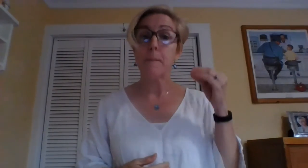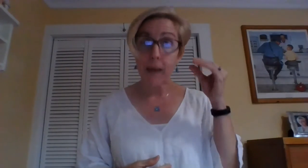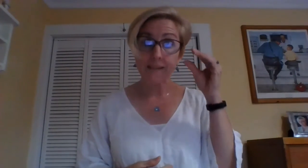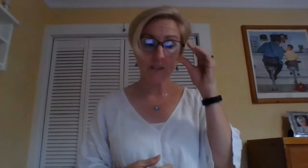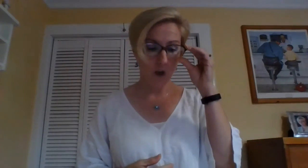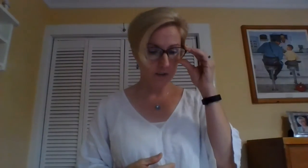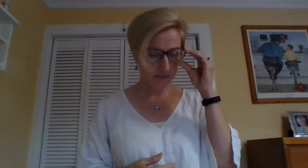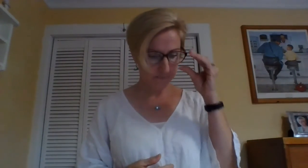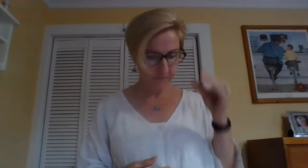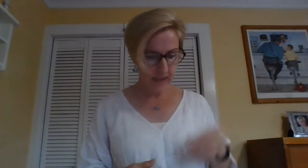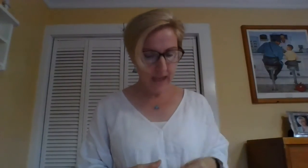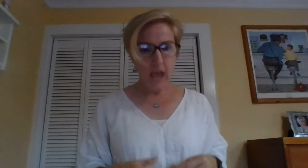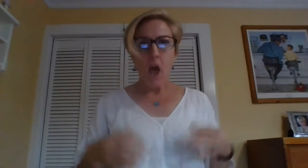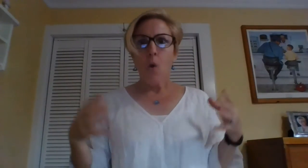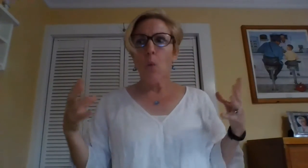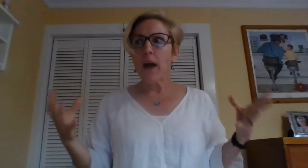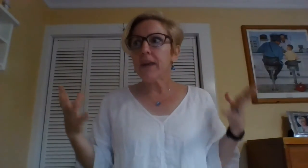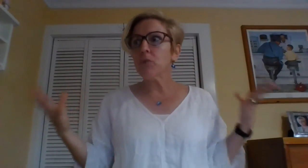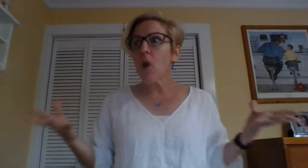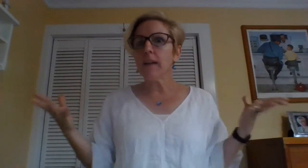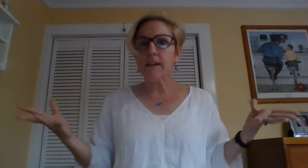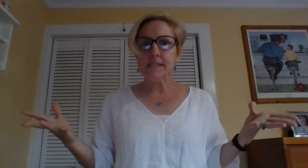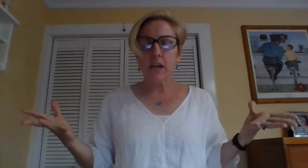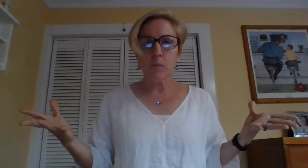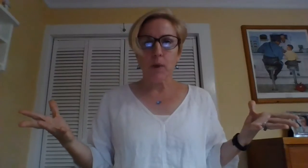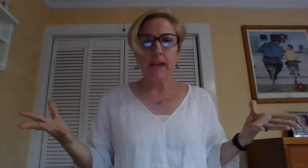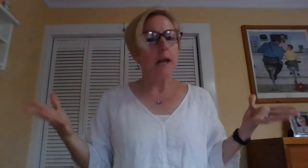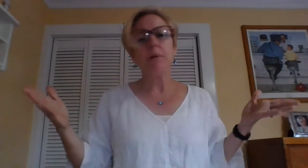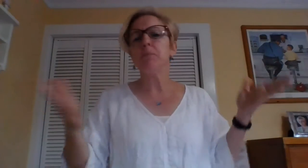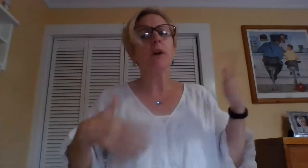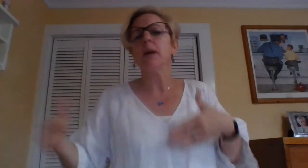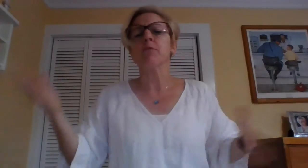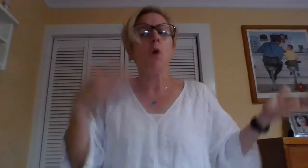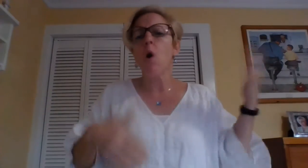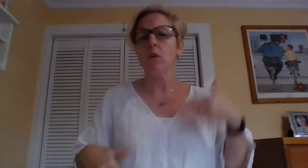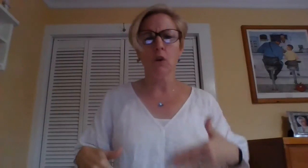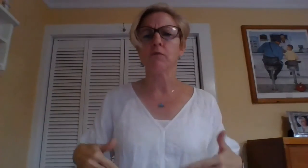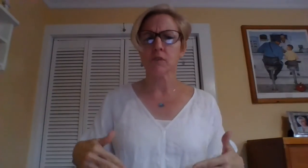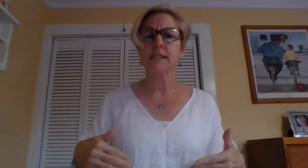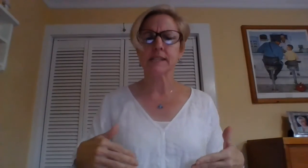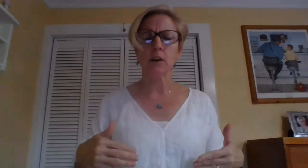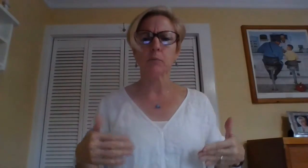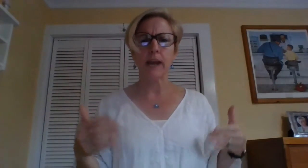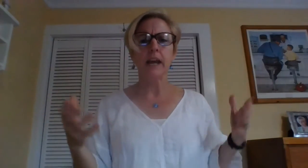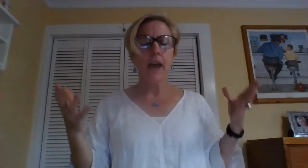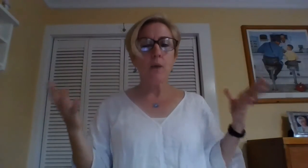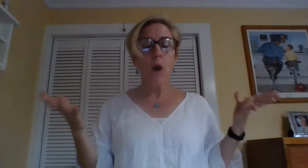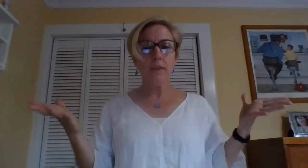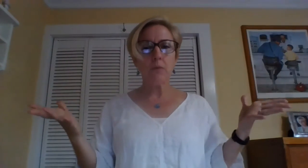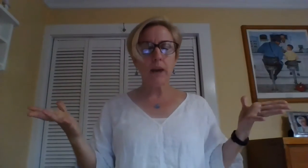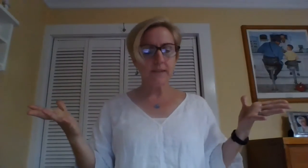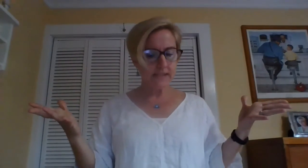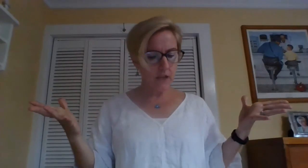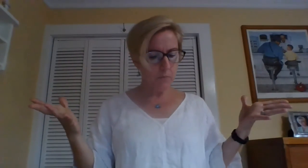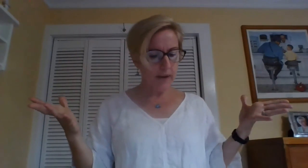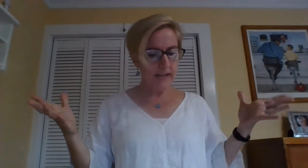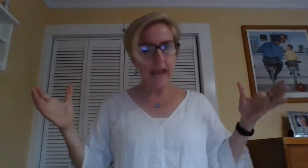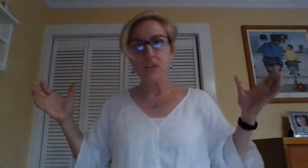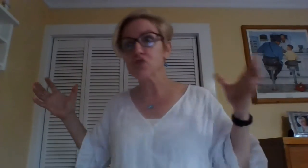Pentecost. While they were all out celebrating and people came from all over to celebrate. And while they were out celebrating, a